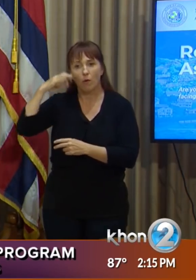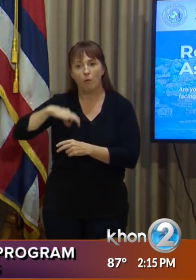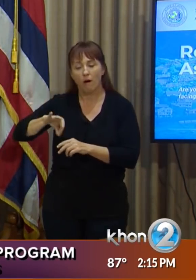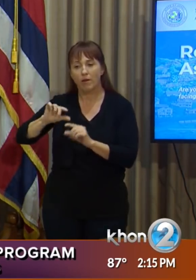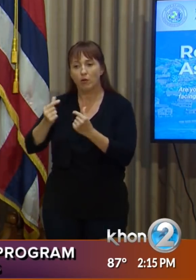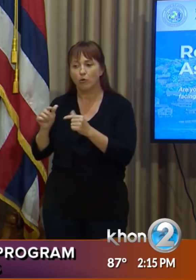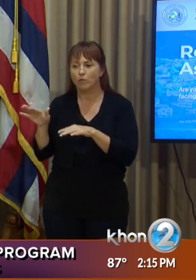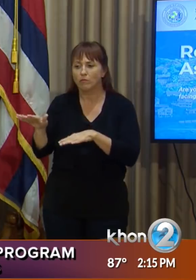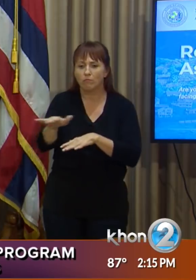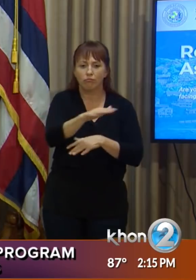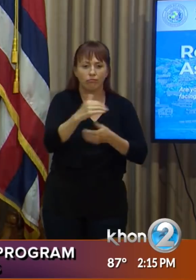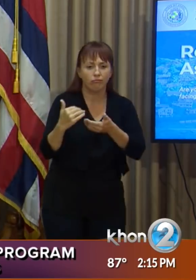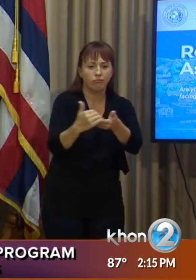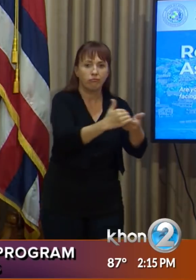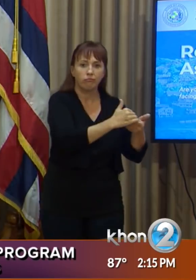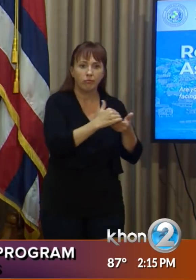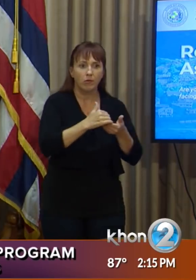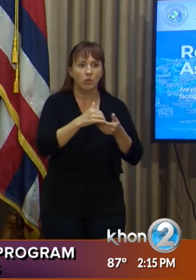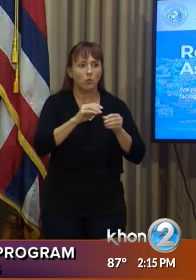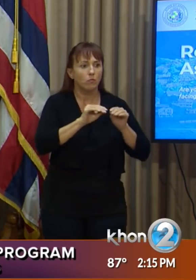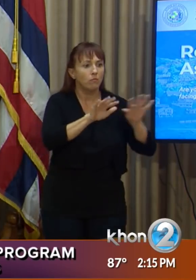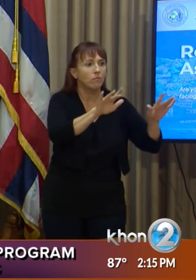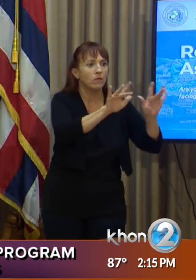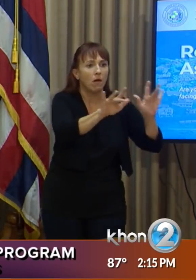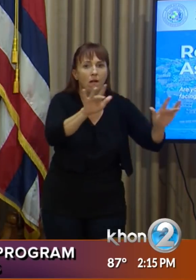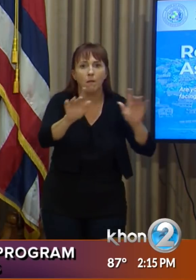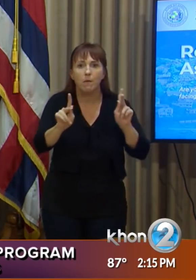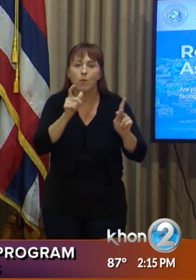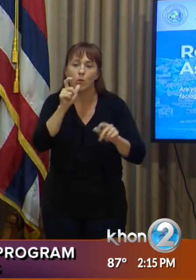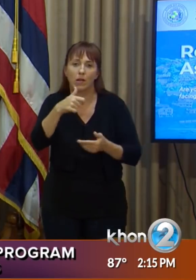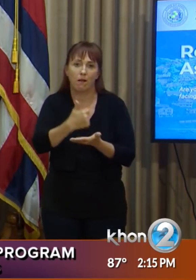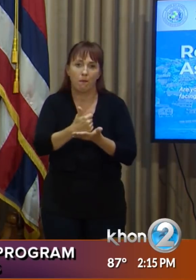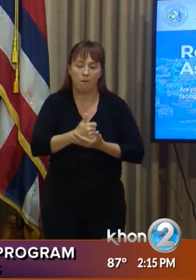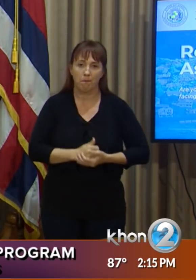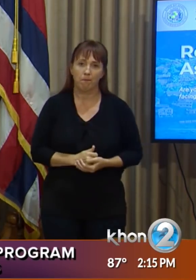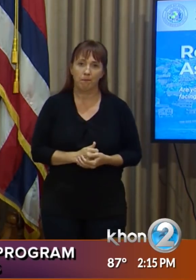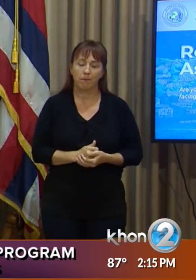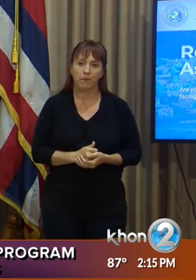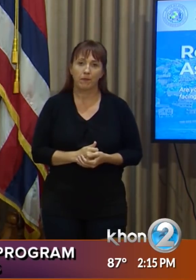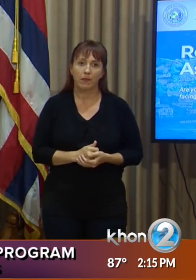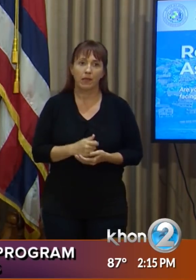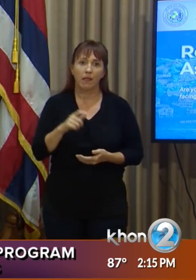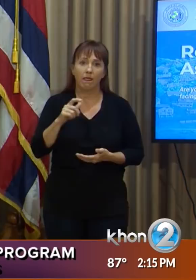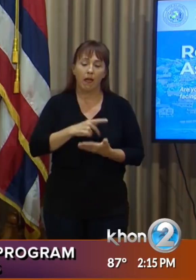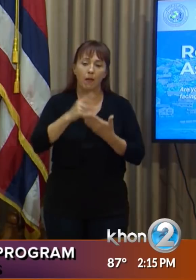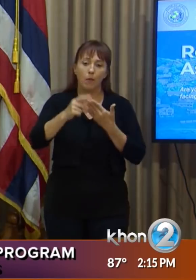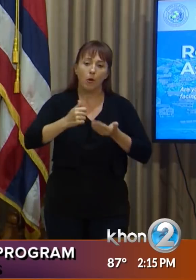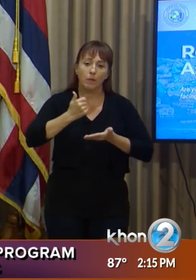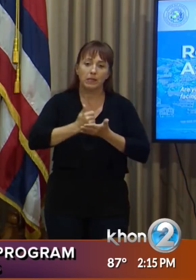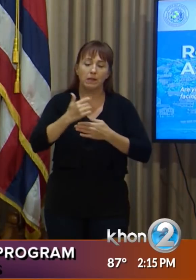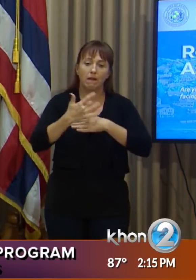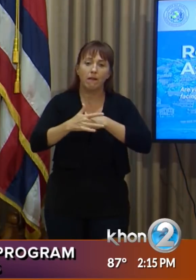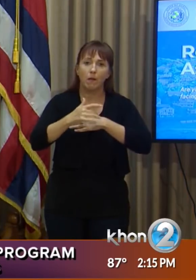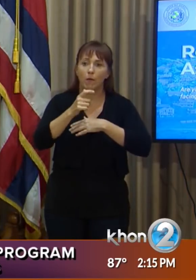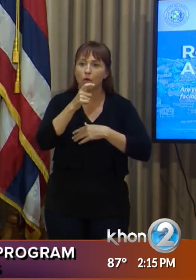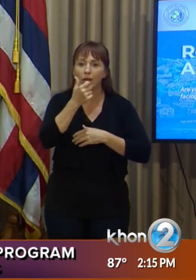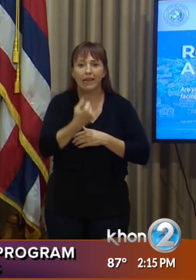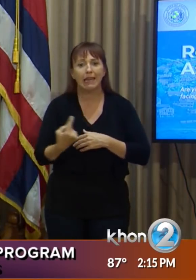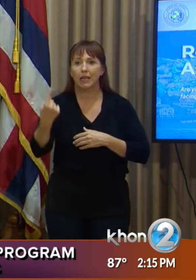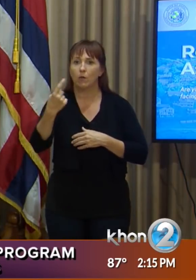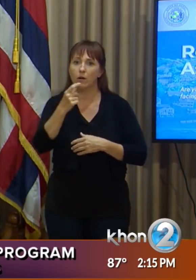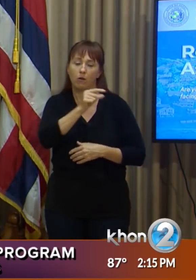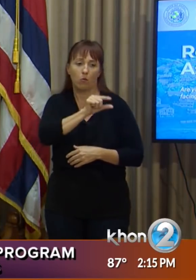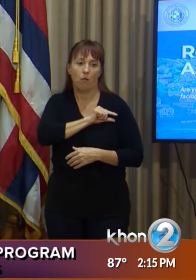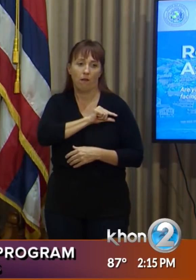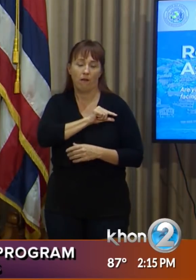reach those who need rental assistance. It's important to note that this assistance program is open to anyone who qualifies